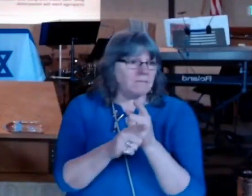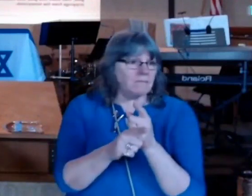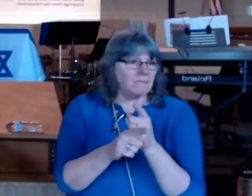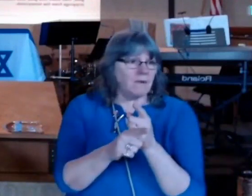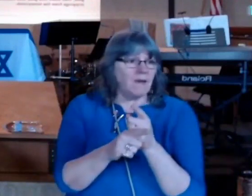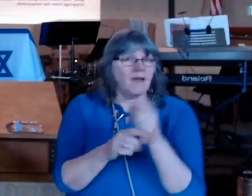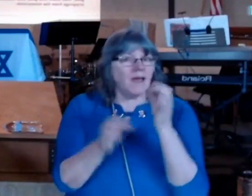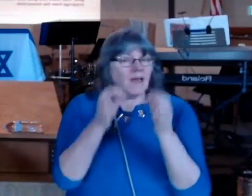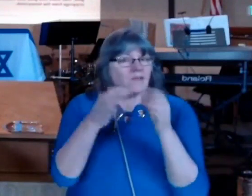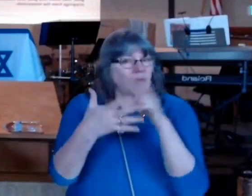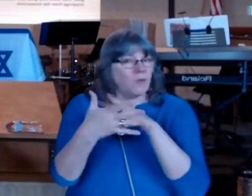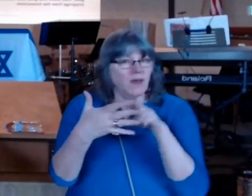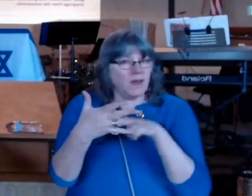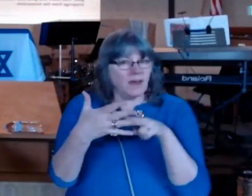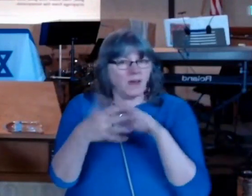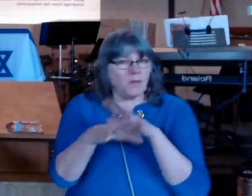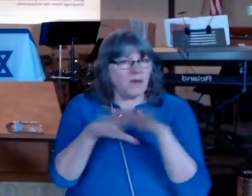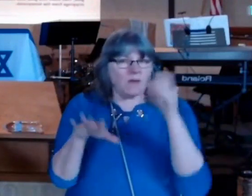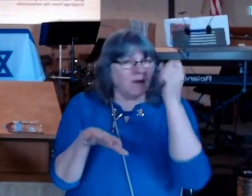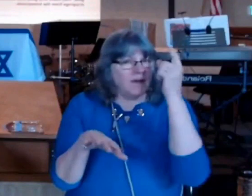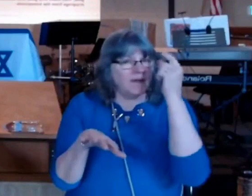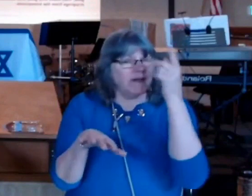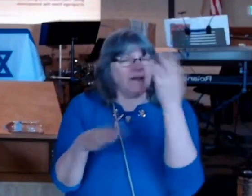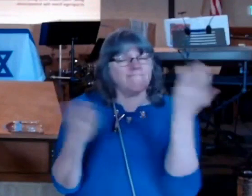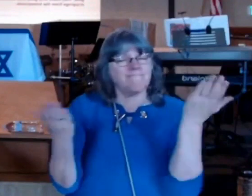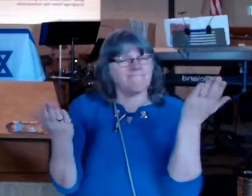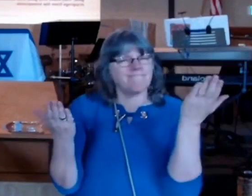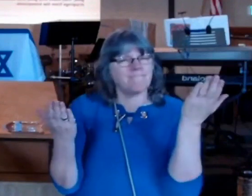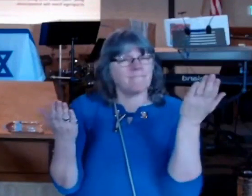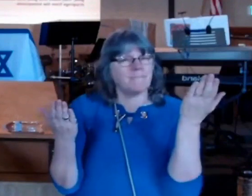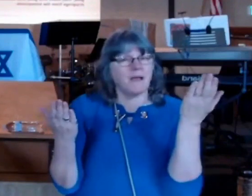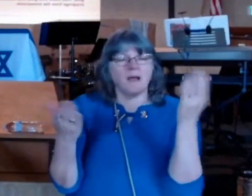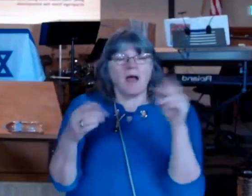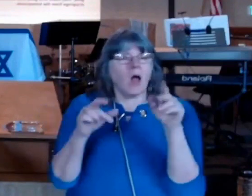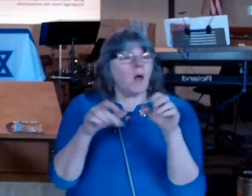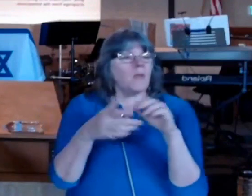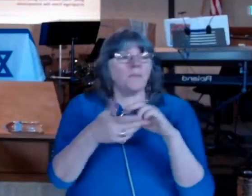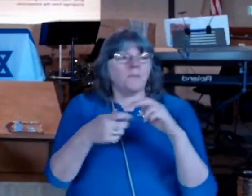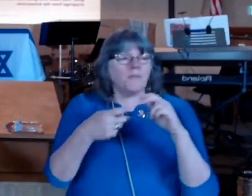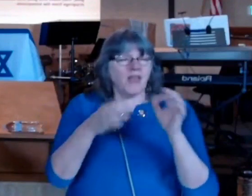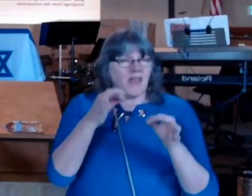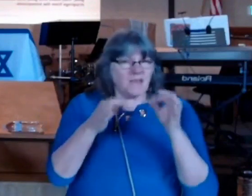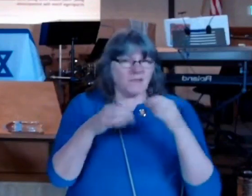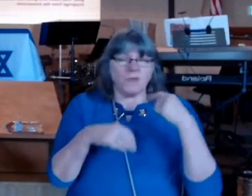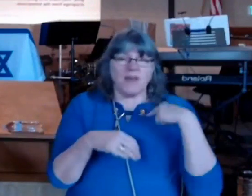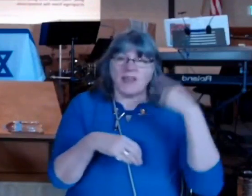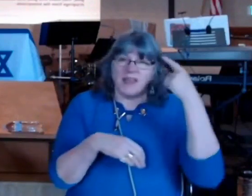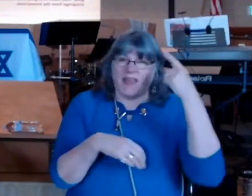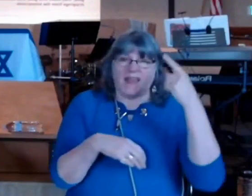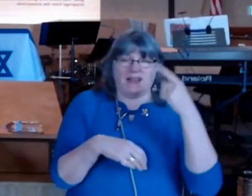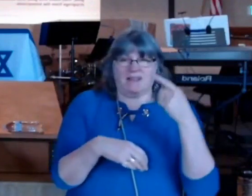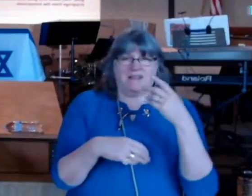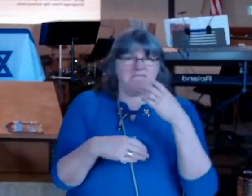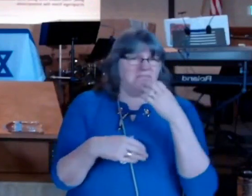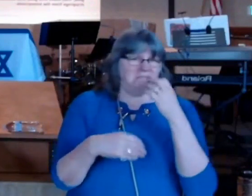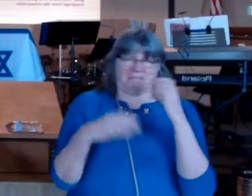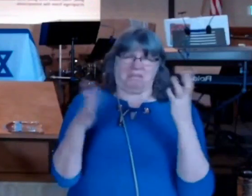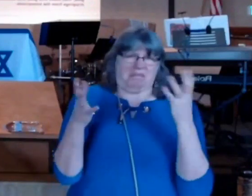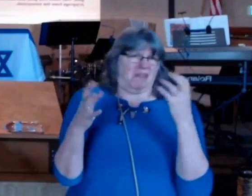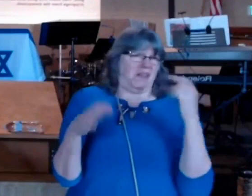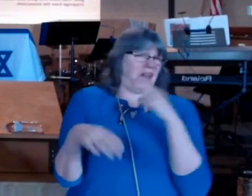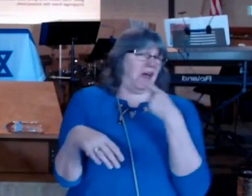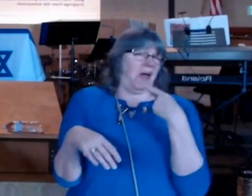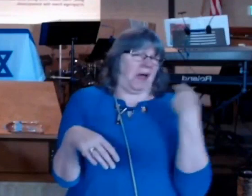if we read it and we don't understand it the problem is not with the Torah the problem is here